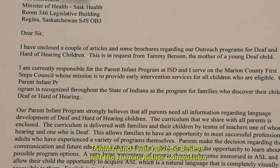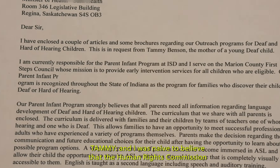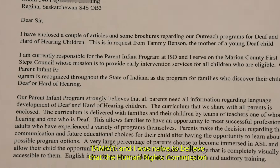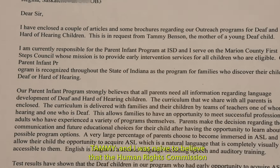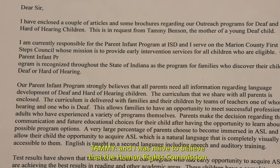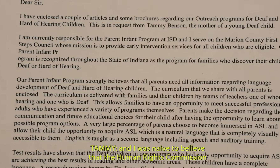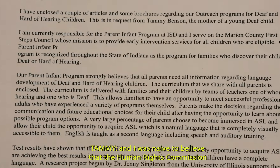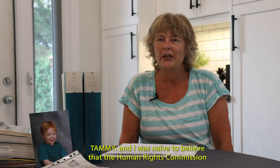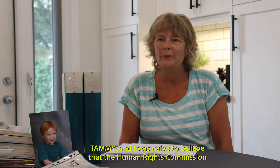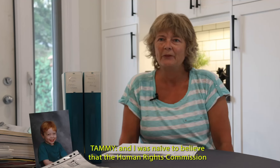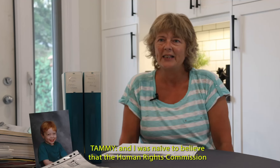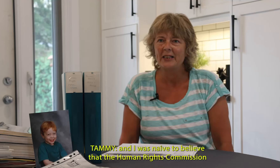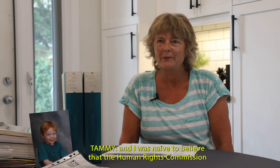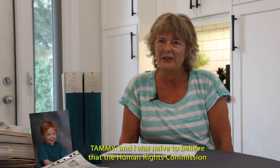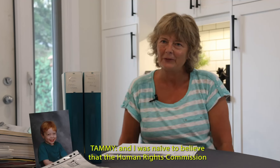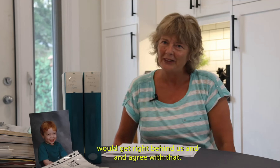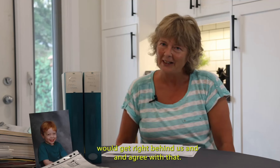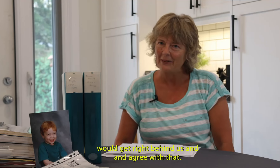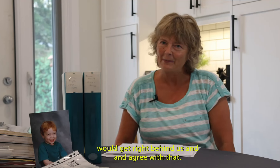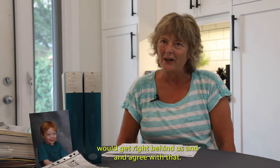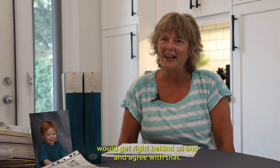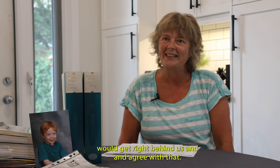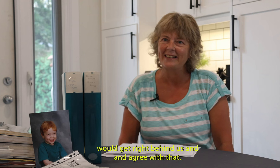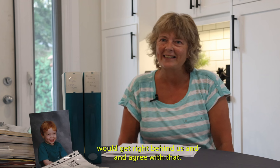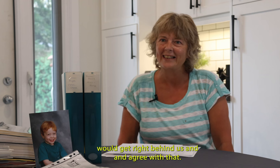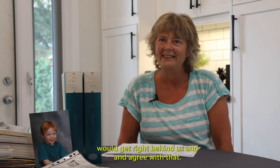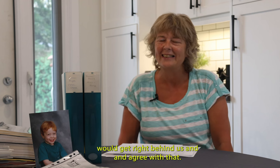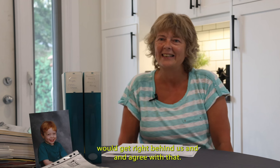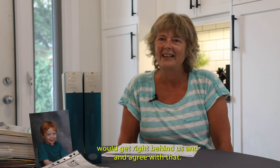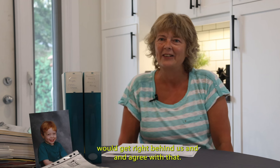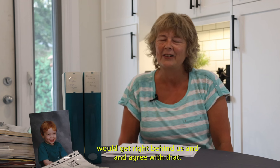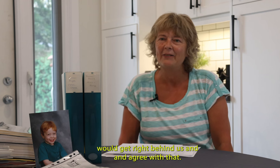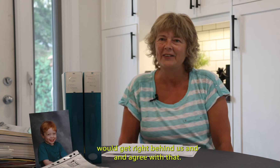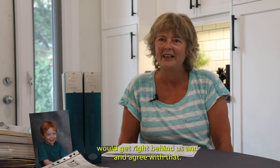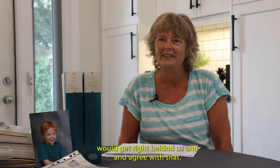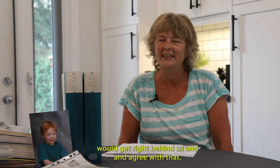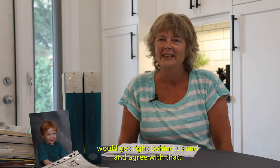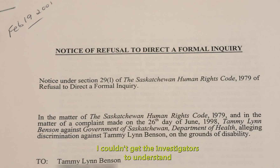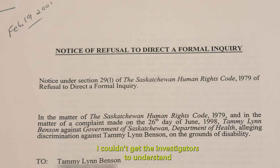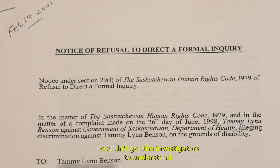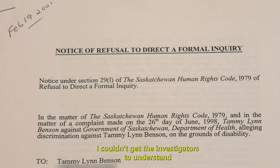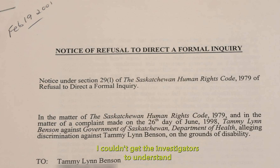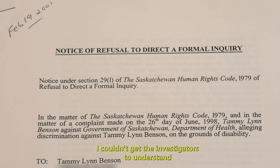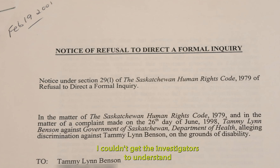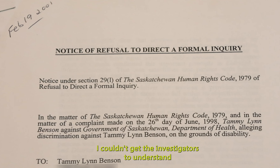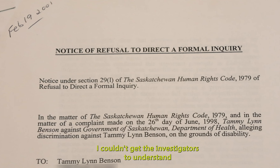that the Human Rights Commission would get right behind us and agree with that. I couldn't get the